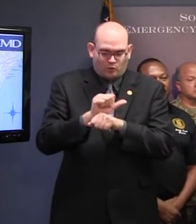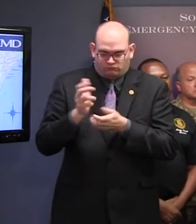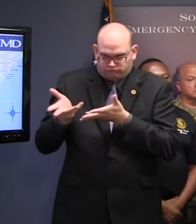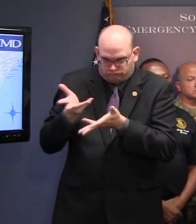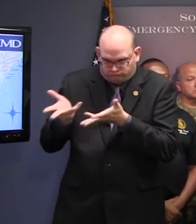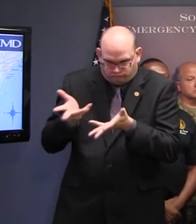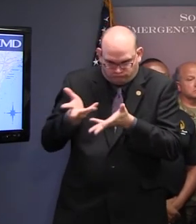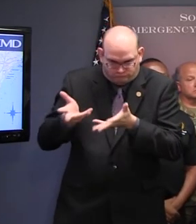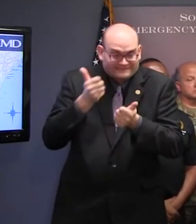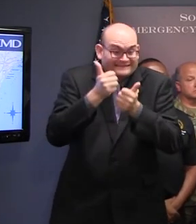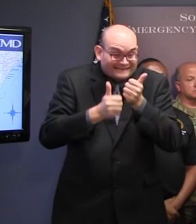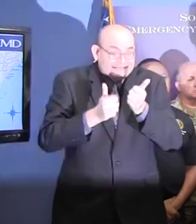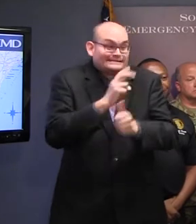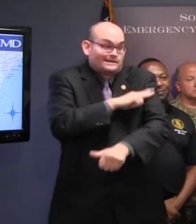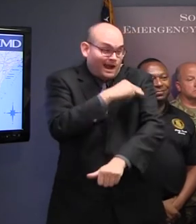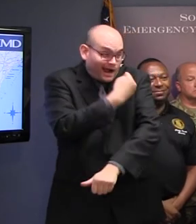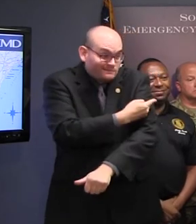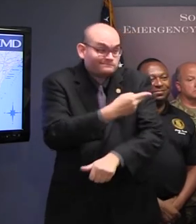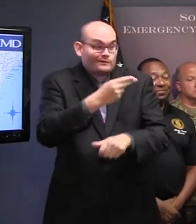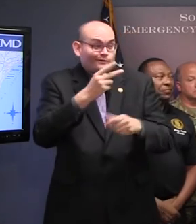well to make sure that those are available.